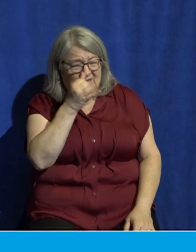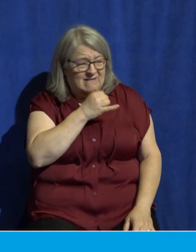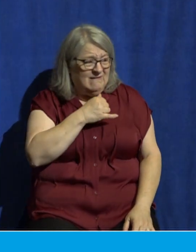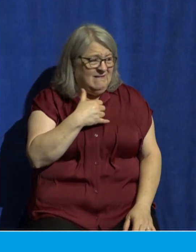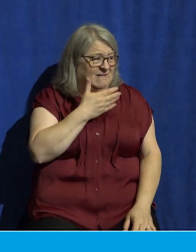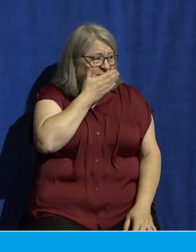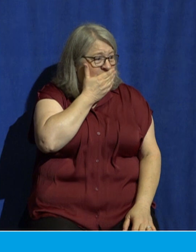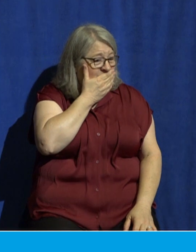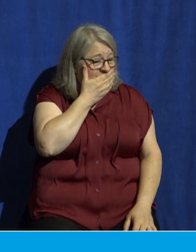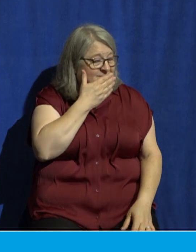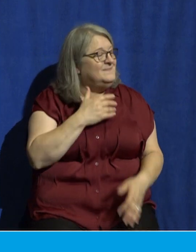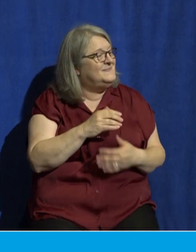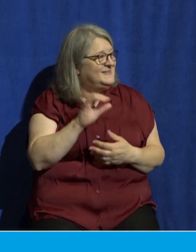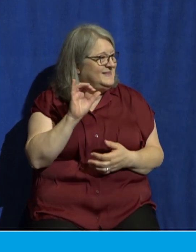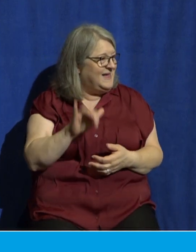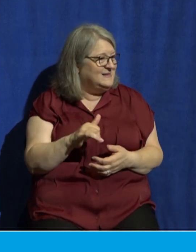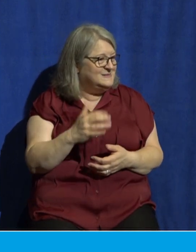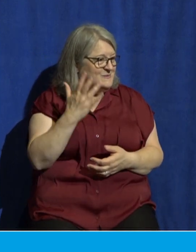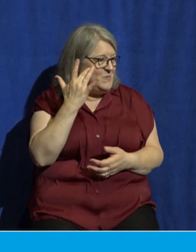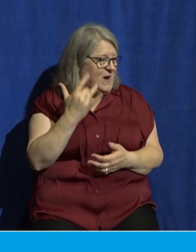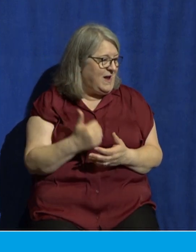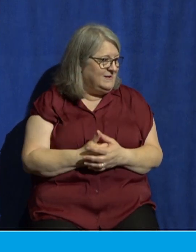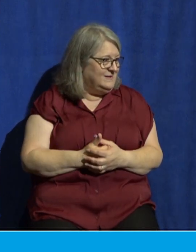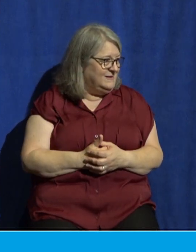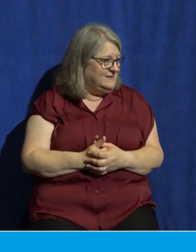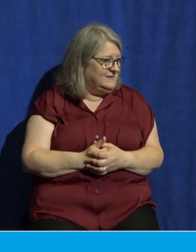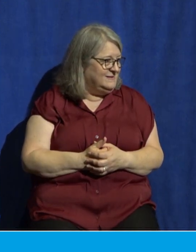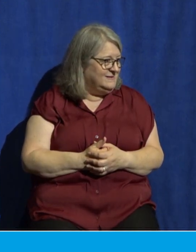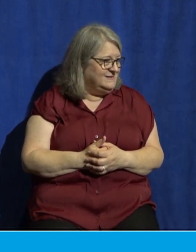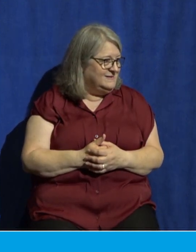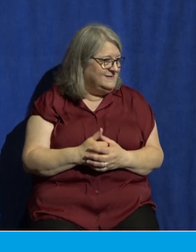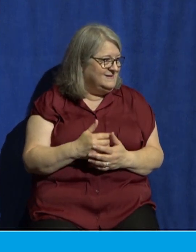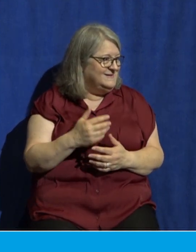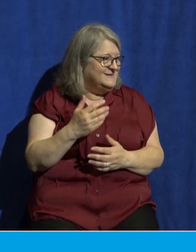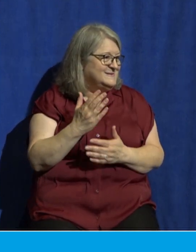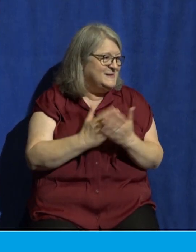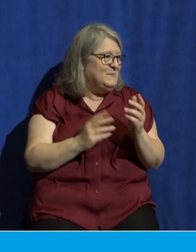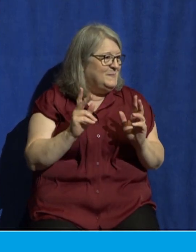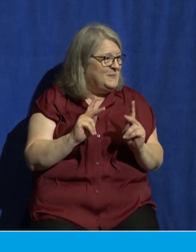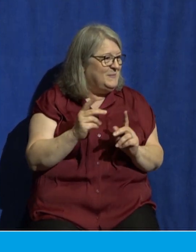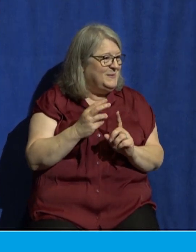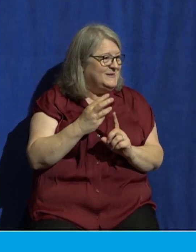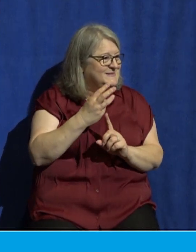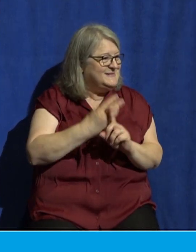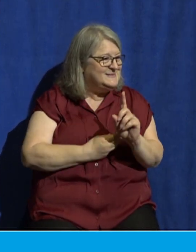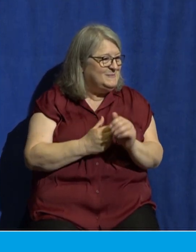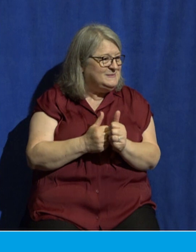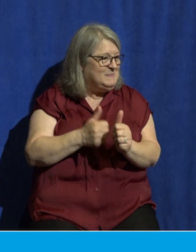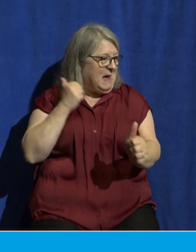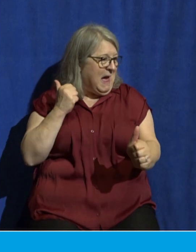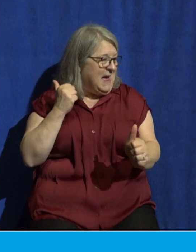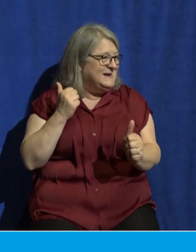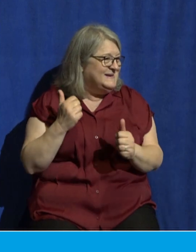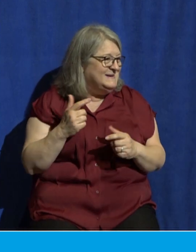This is why it's June and I'm six months behind on a Bible reading plan, because I just, I can't do this. What is Jesus talking about?